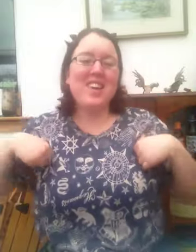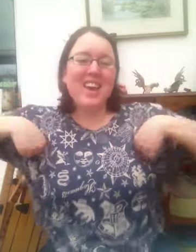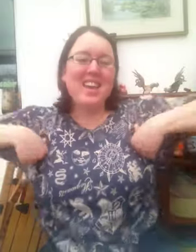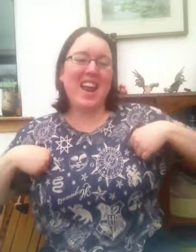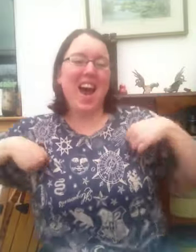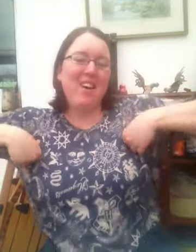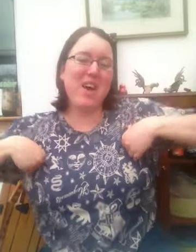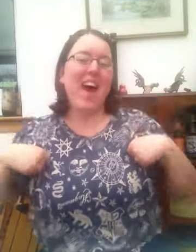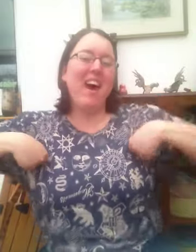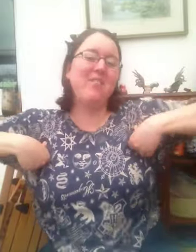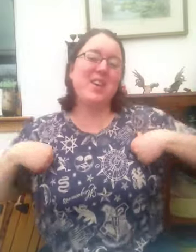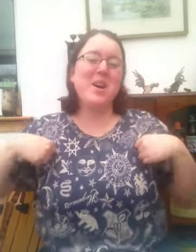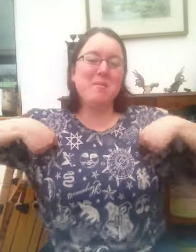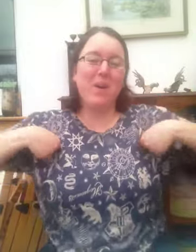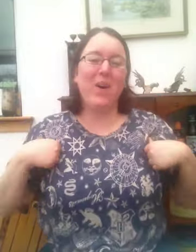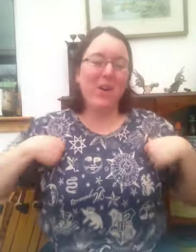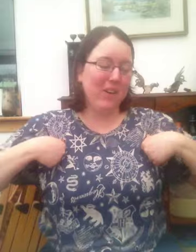a chicken I'm a ball